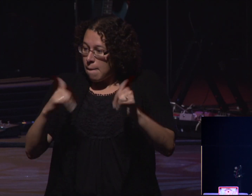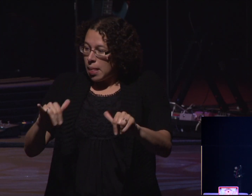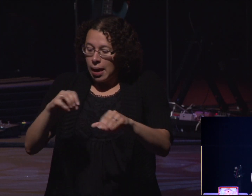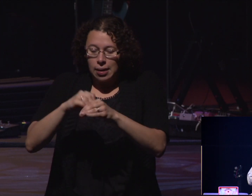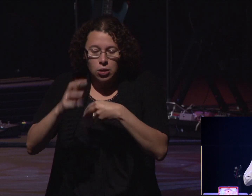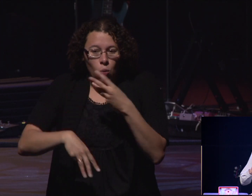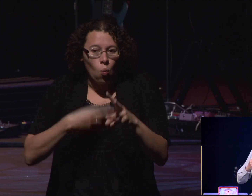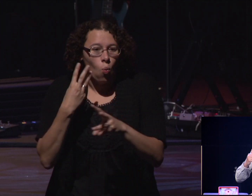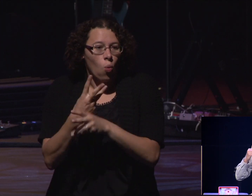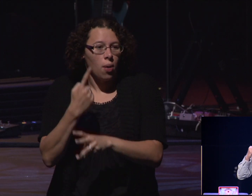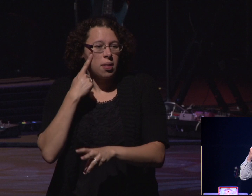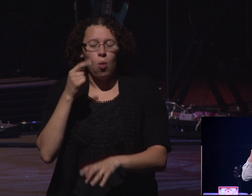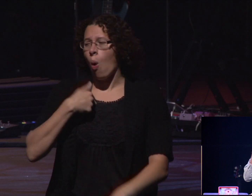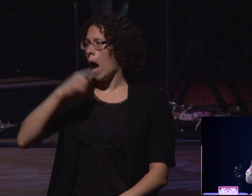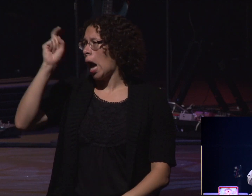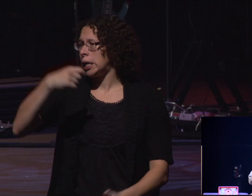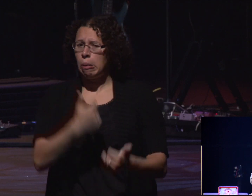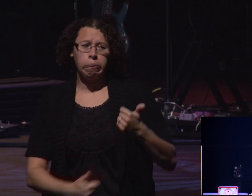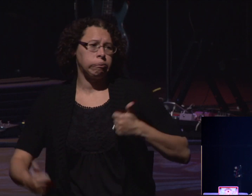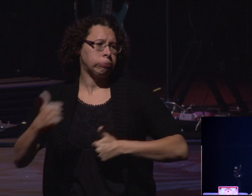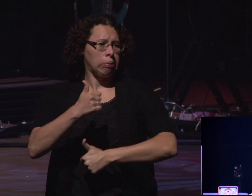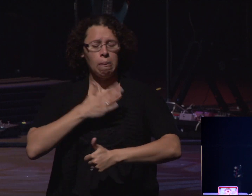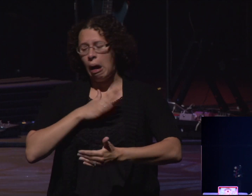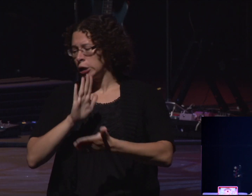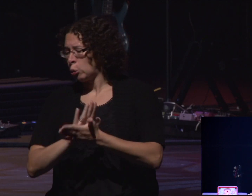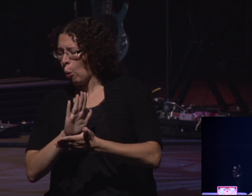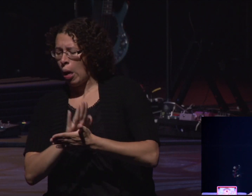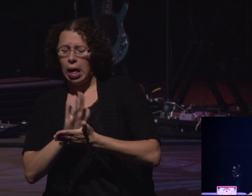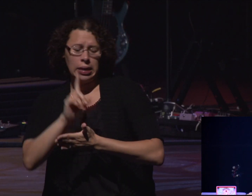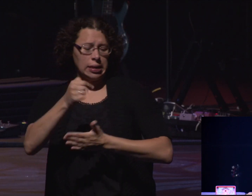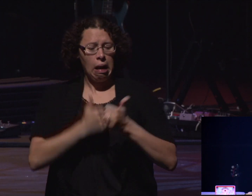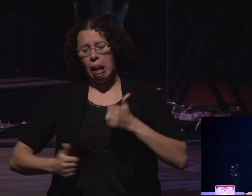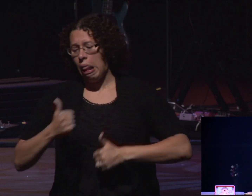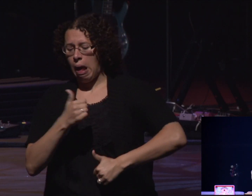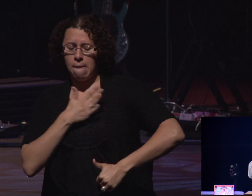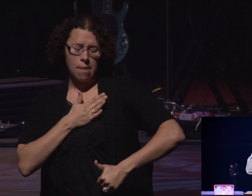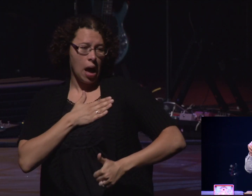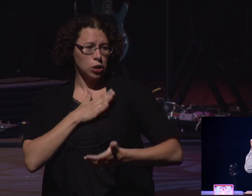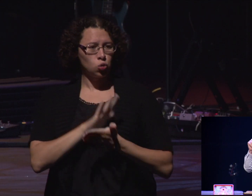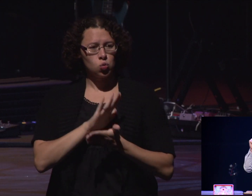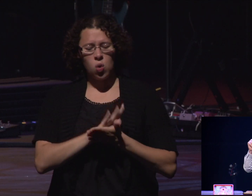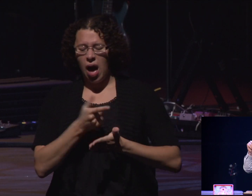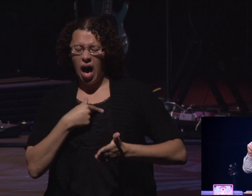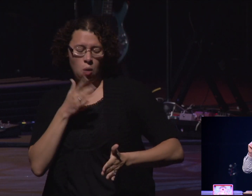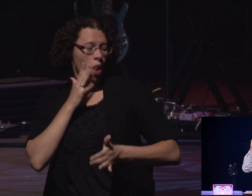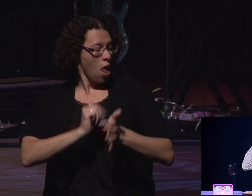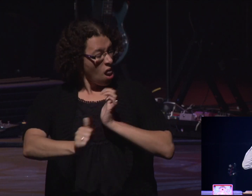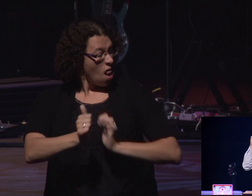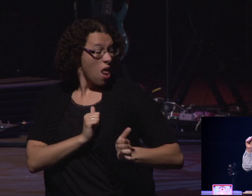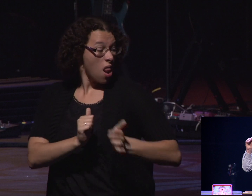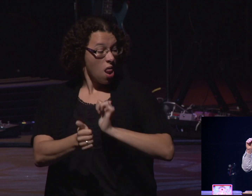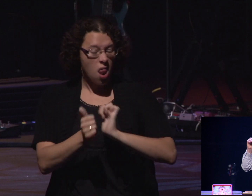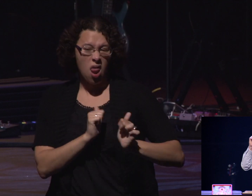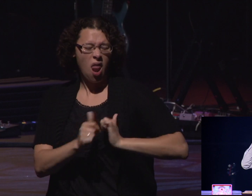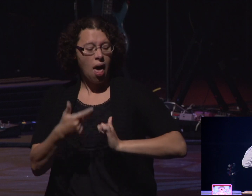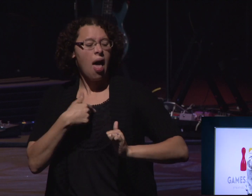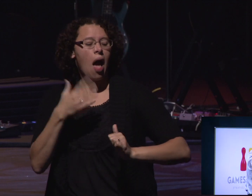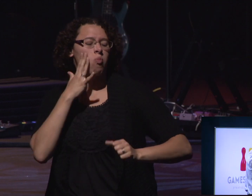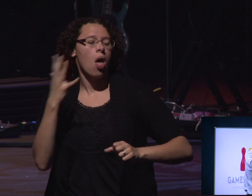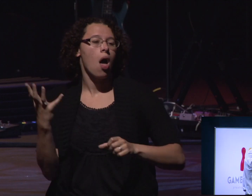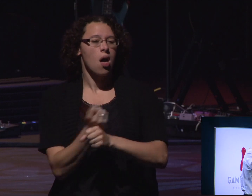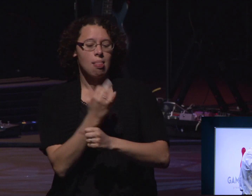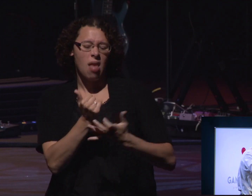integrity and think, I've got to get ahead of my schooling, I've got to ahead of my work, and I'm going to win this game and I'm going to get that promotion,